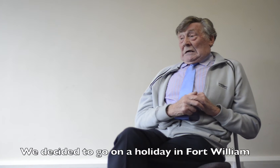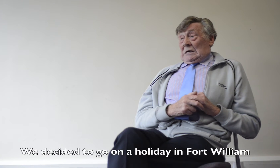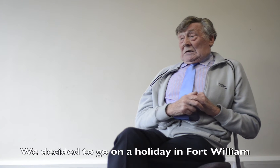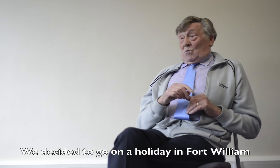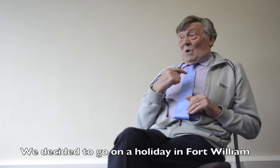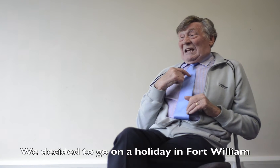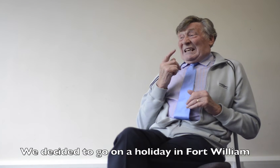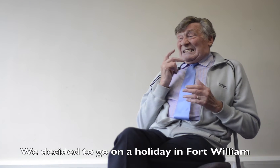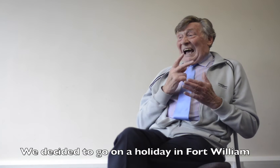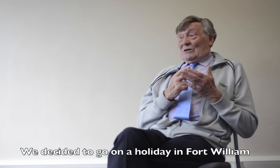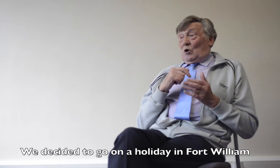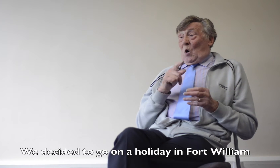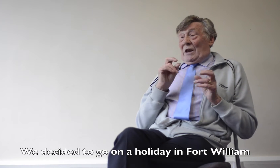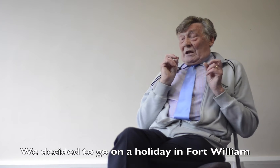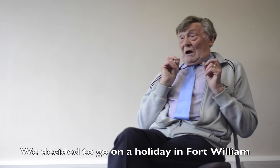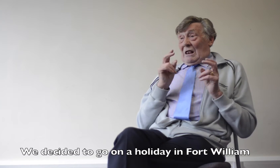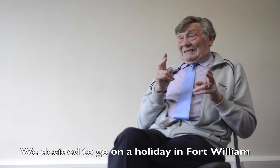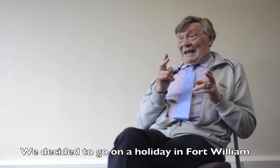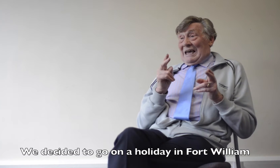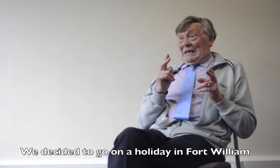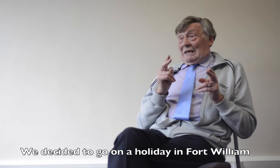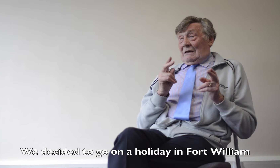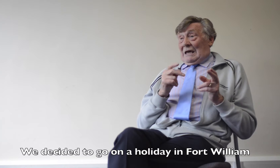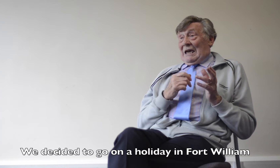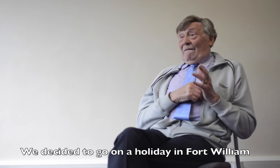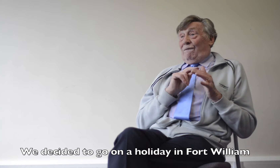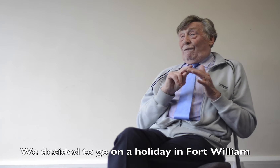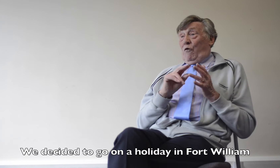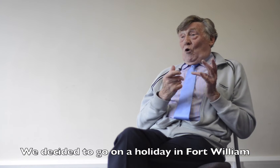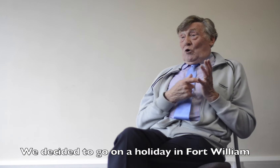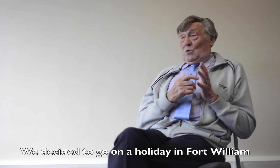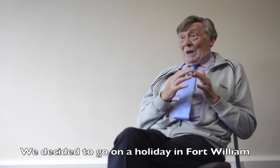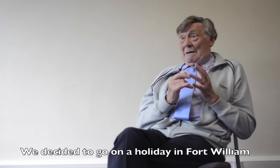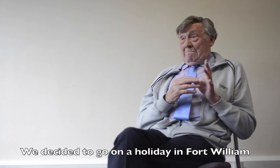We decided to go on an odd day in Fort Williams.